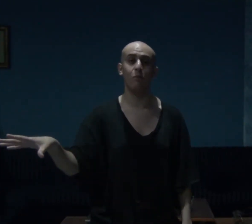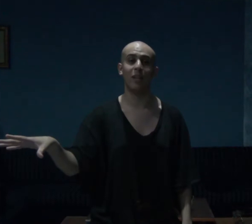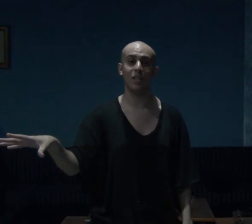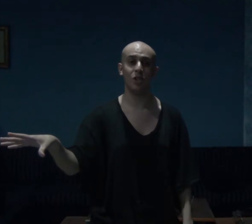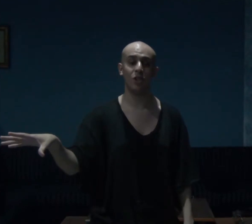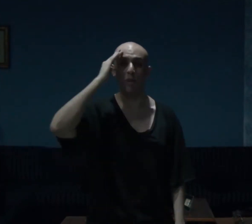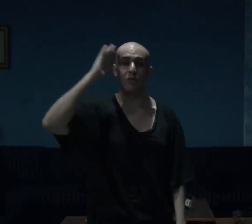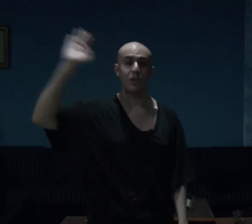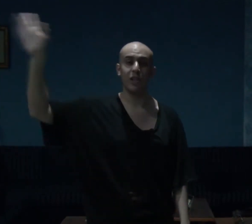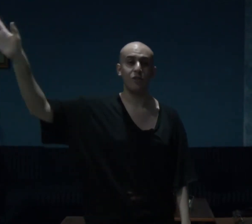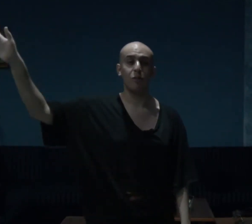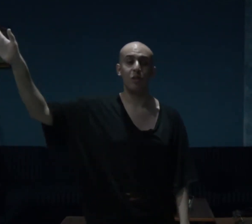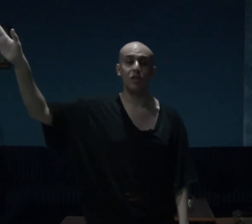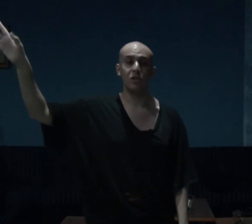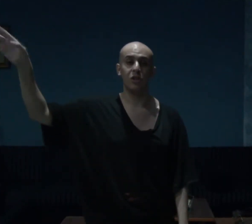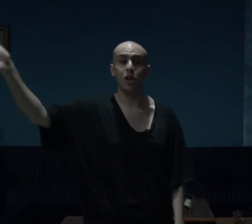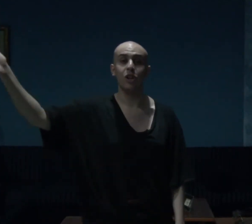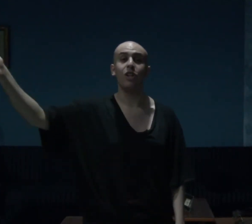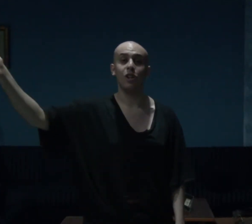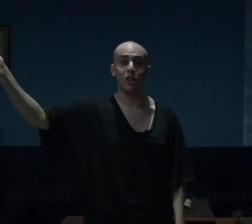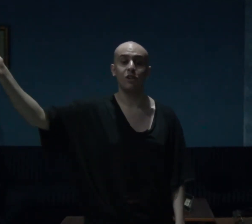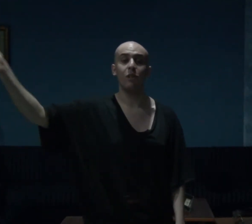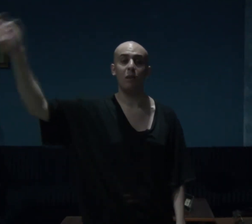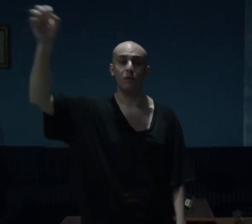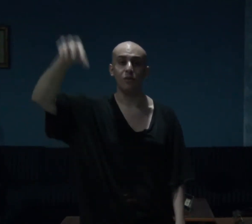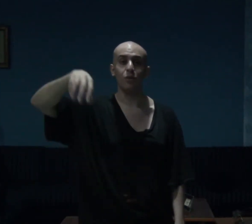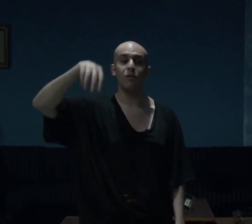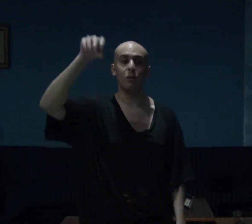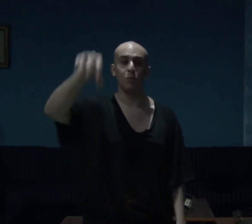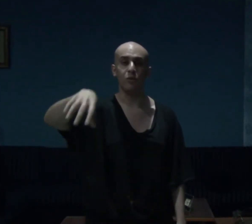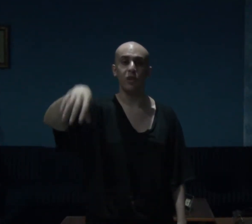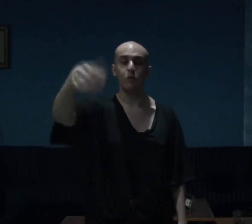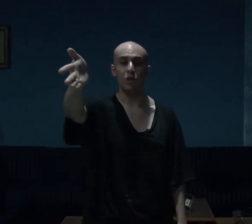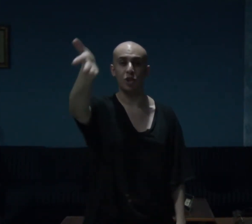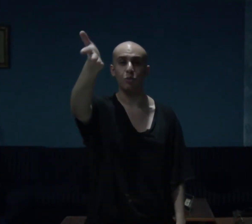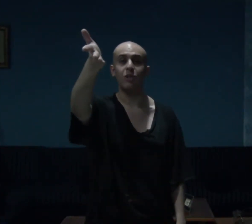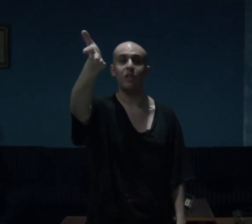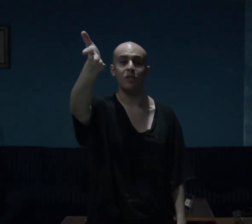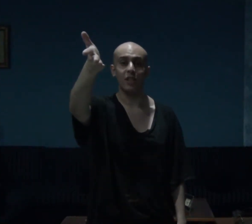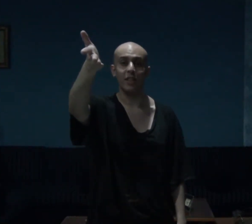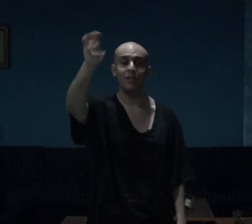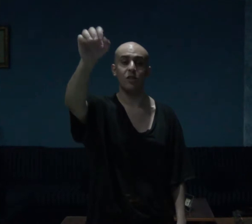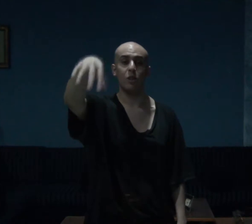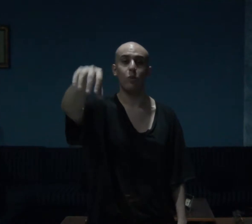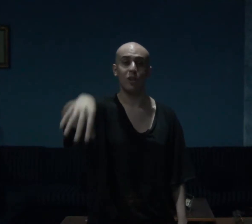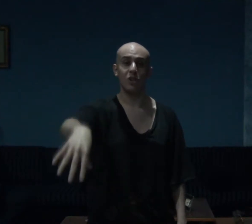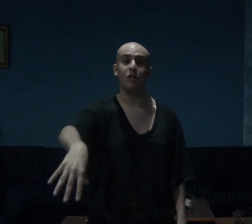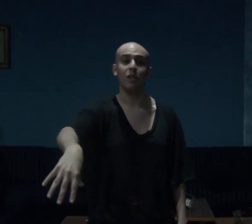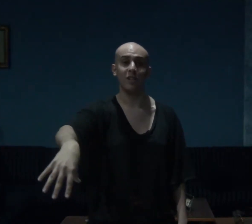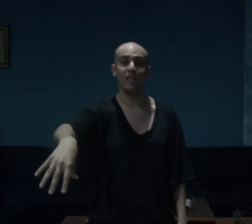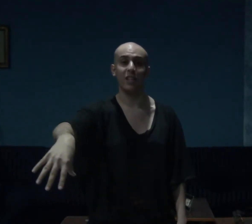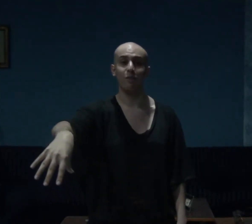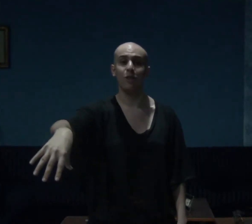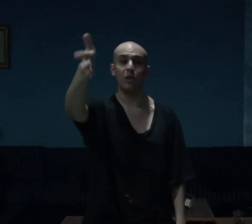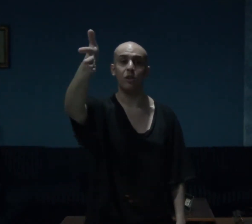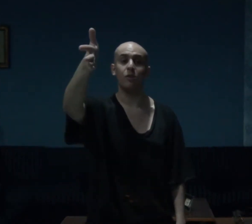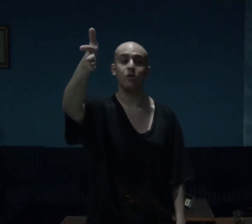much but forgot to mention early on in my review of the movie which you guys and gals are watching right now but those